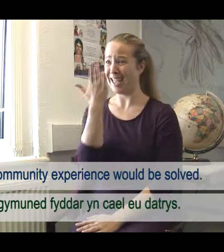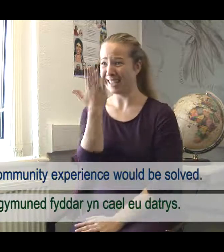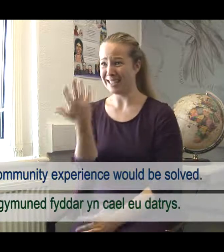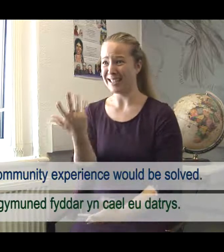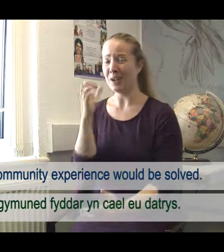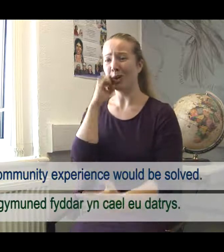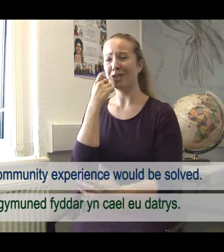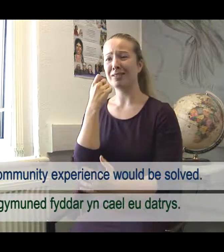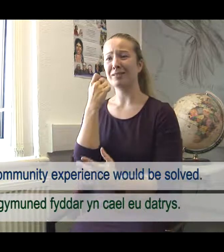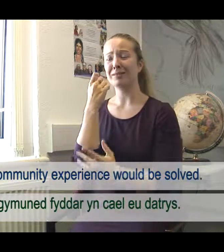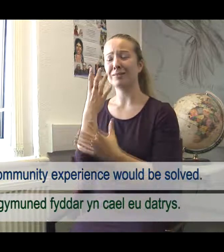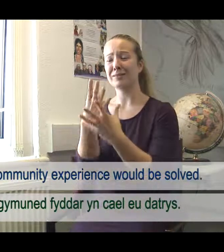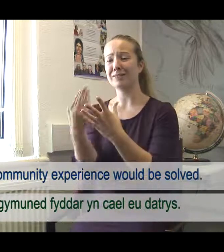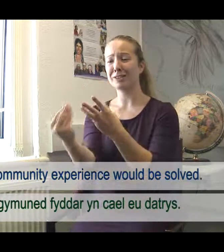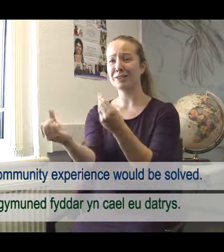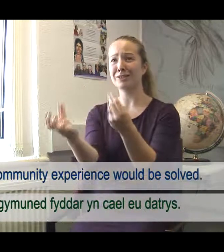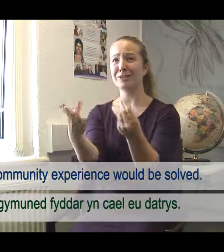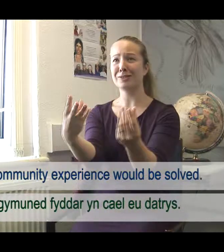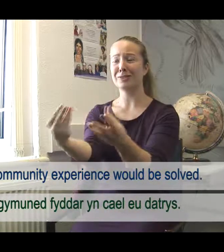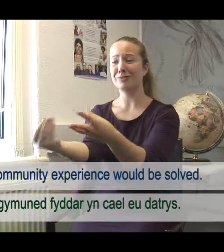community experience would be solved.